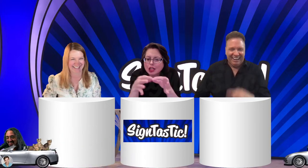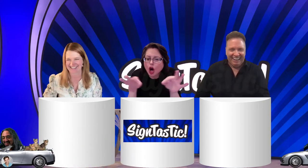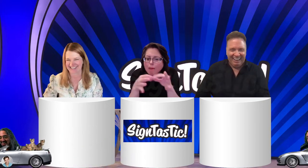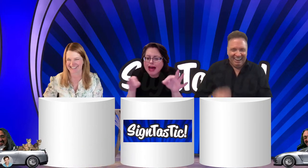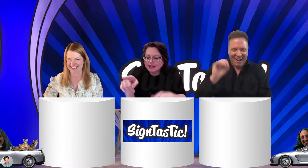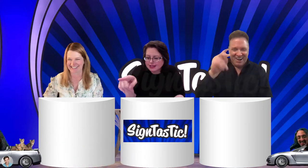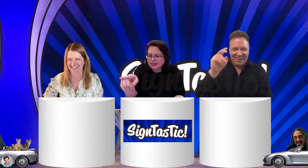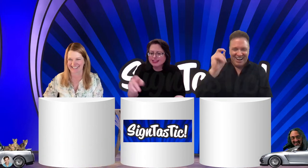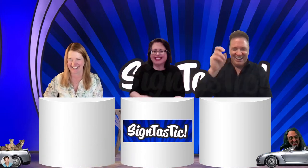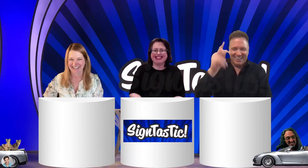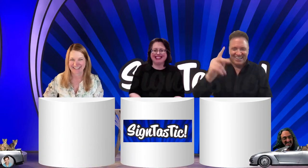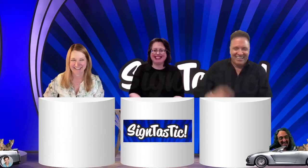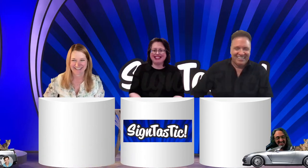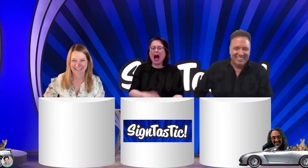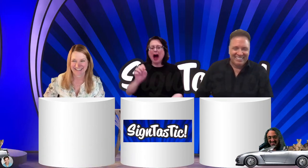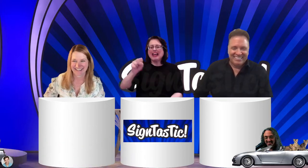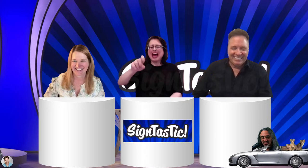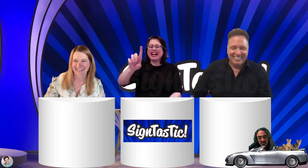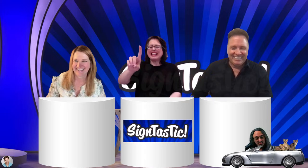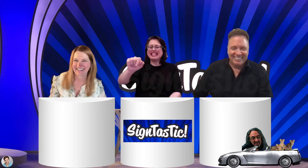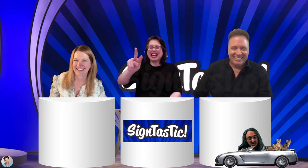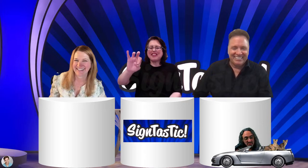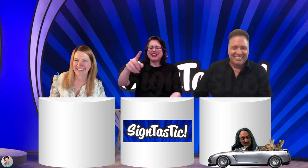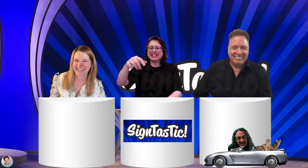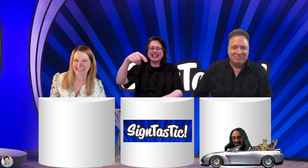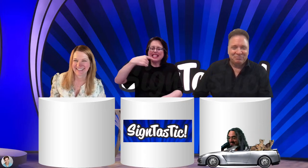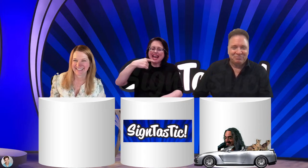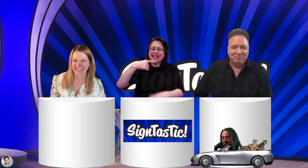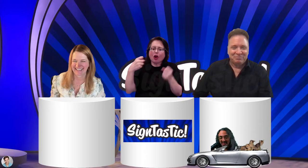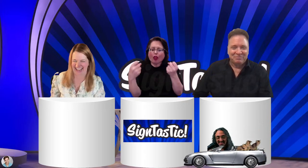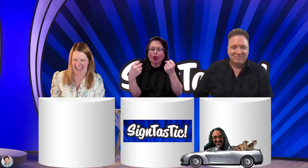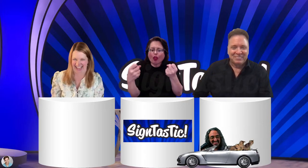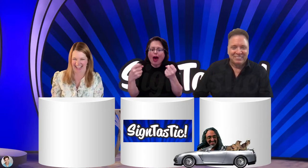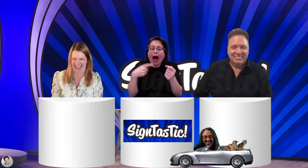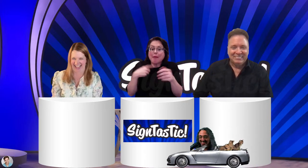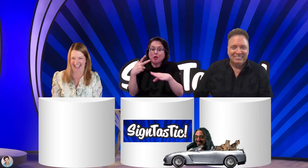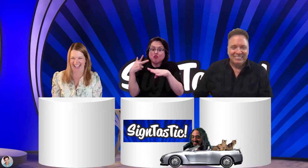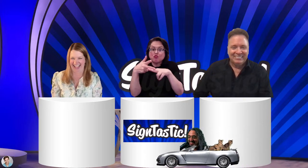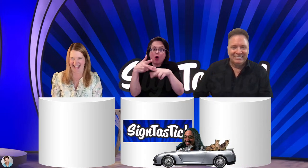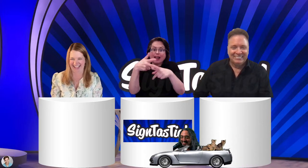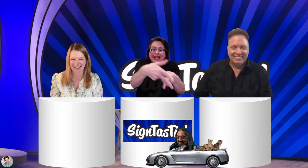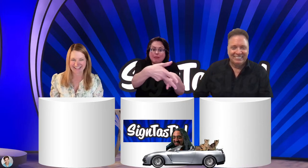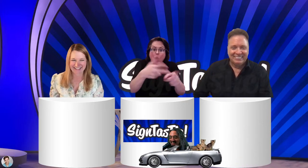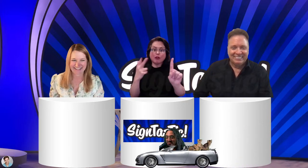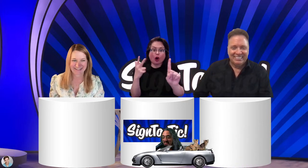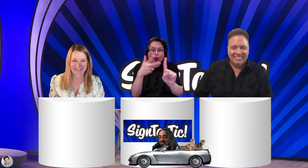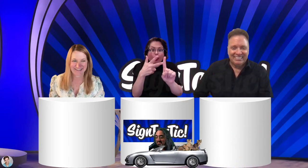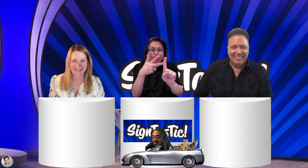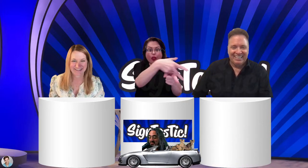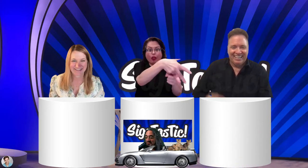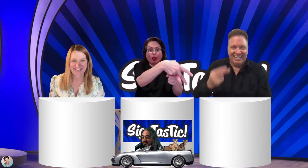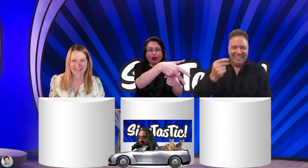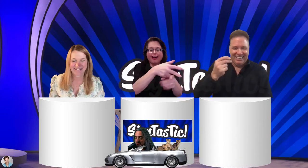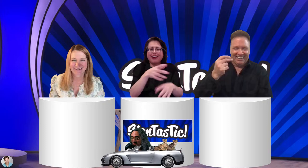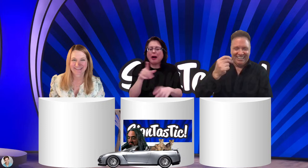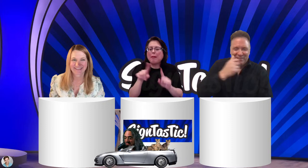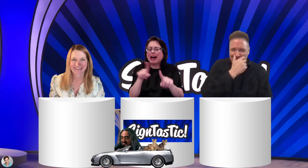Ryan in chat. I'm running over Ryan this bad. Ryan says he can confirm he's one of Dan's